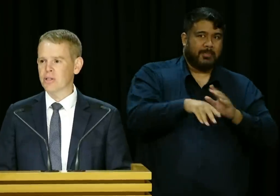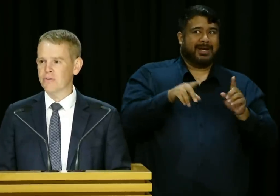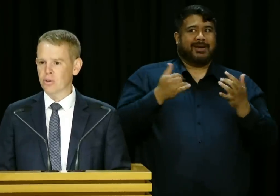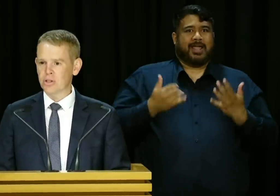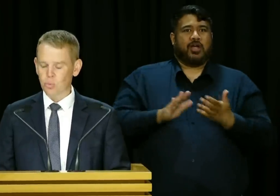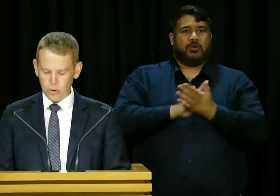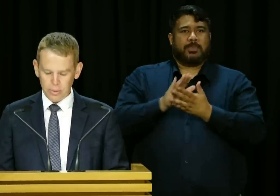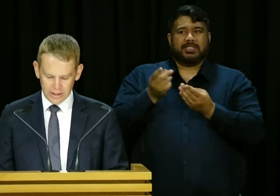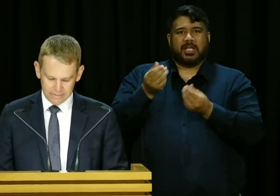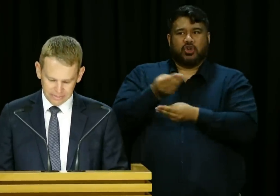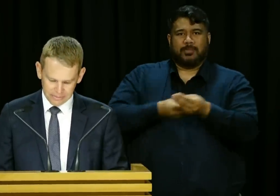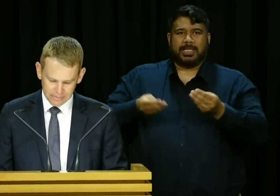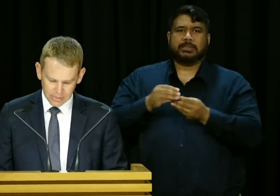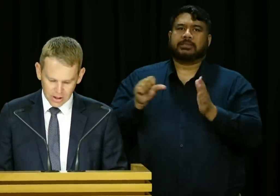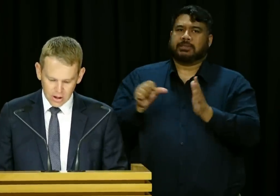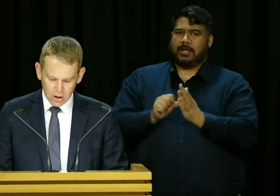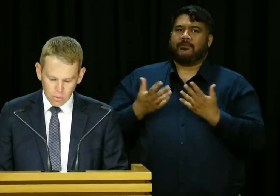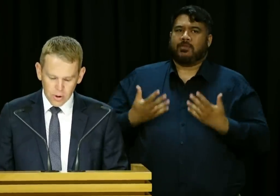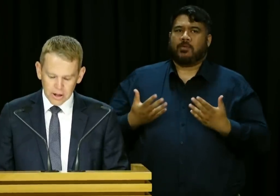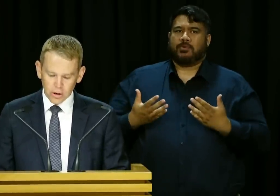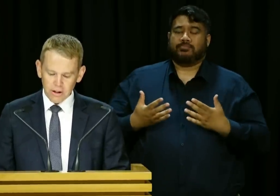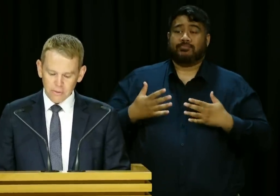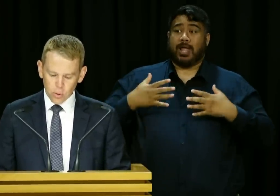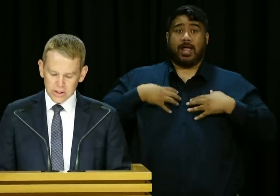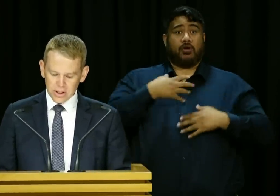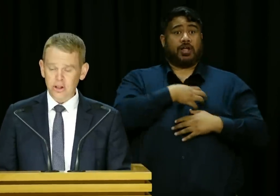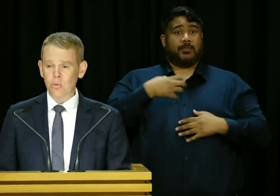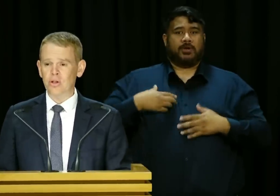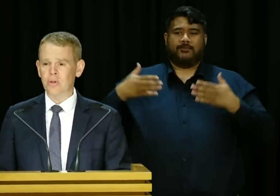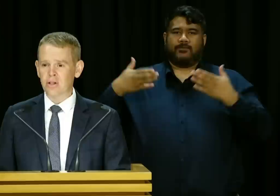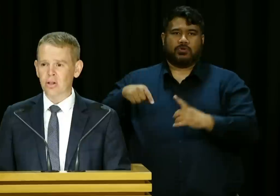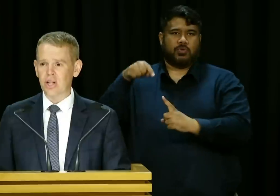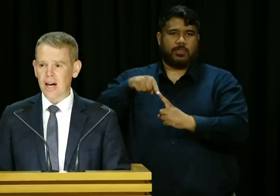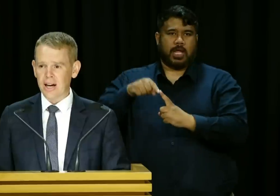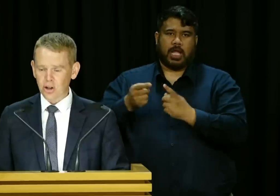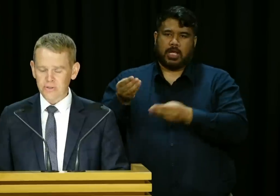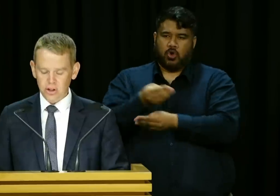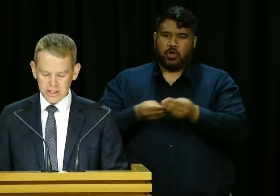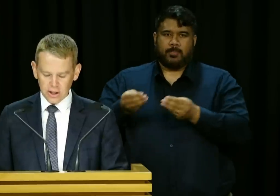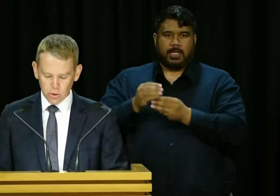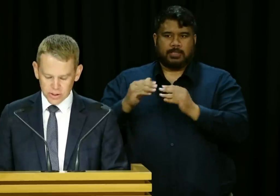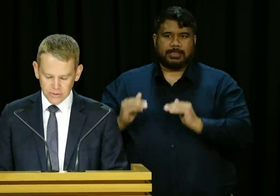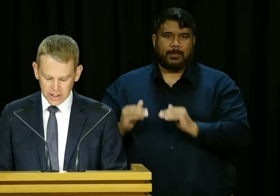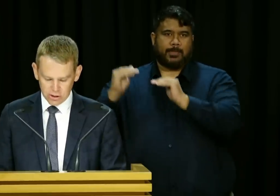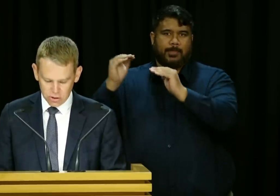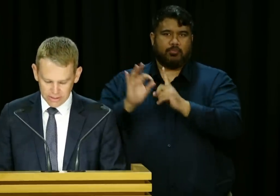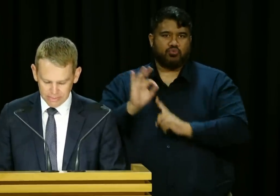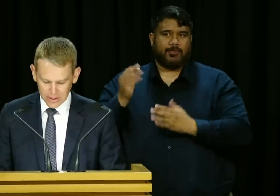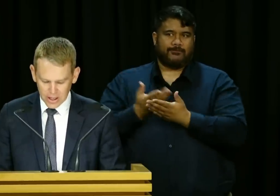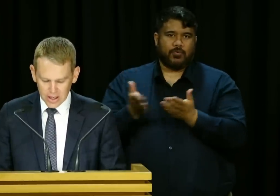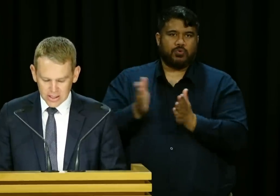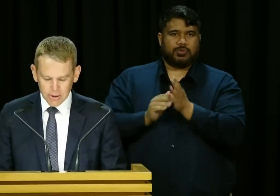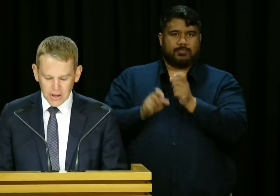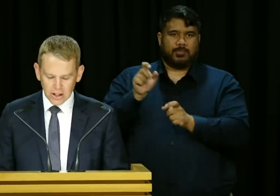my Government's focus will be. While we'll be looking forward, I do want to acknowledge how hard COVID-19 was for the country.